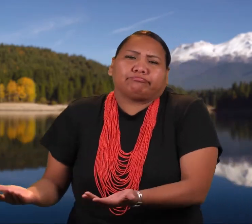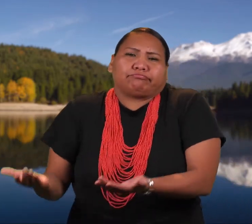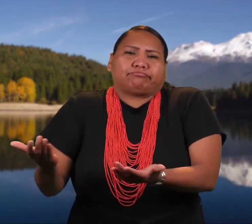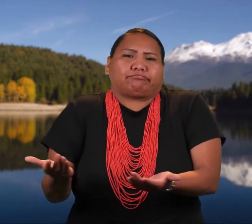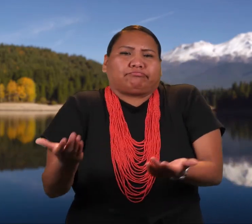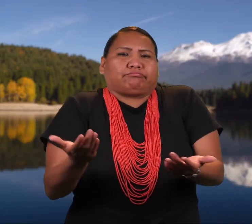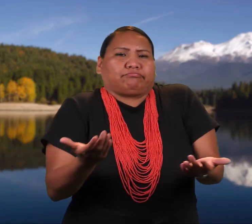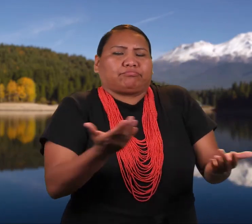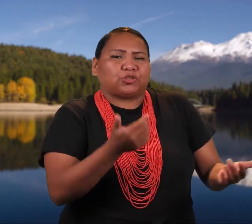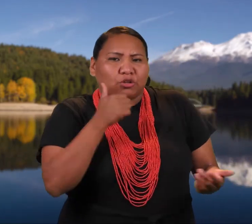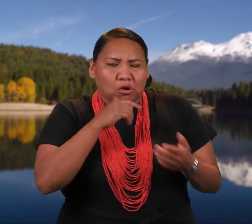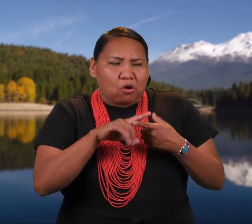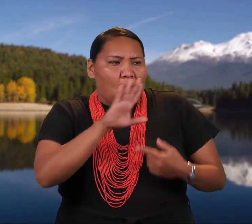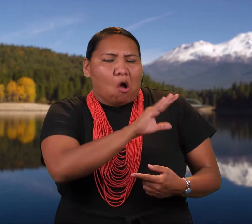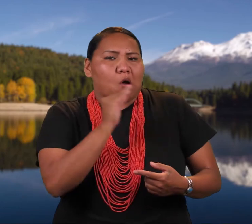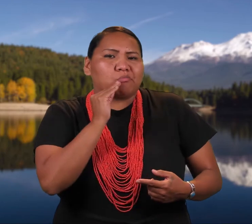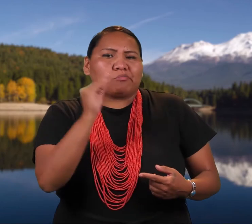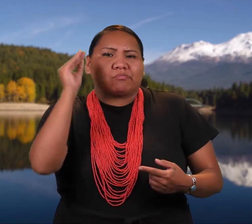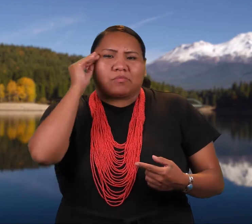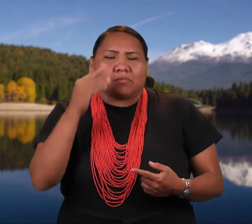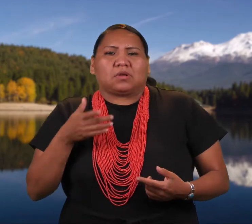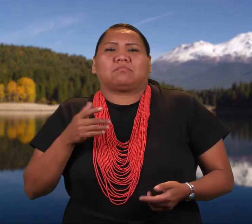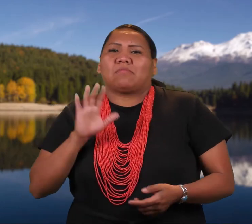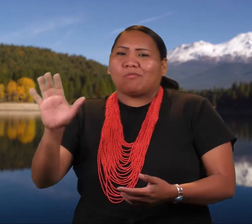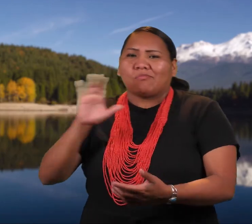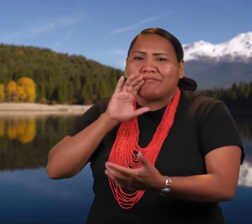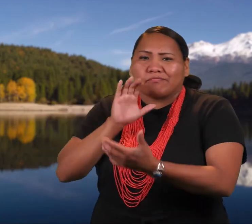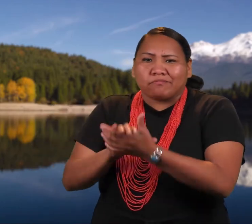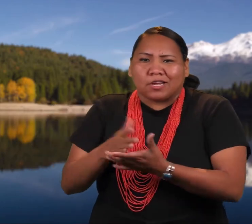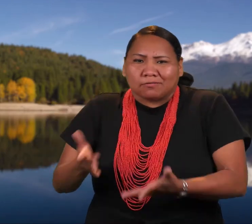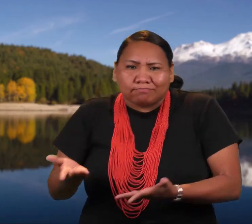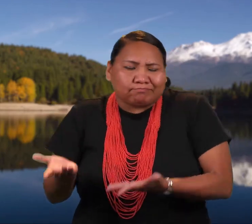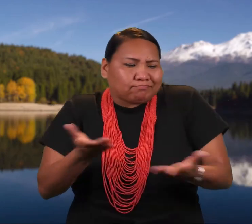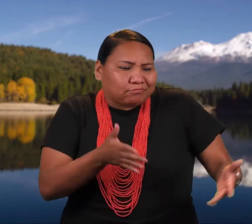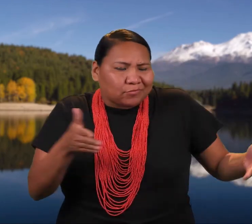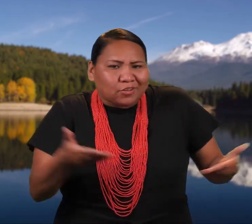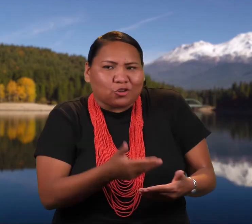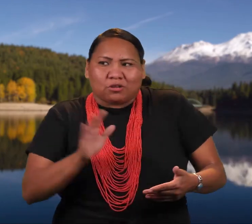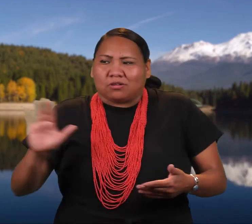He carried her home with him and his wife brought her up with their family of cubs.